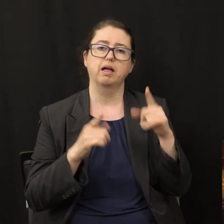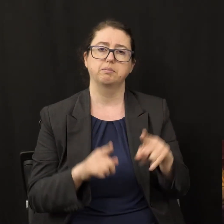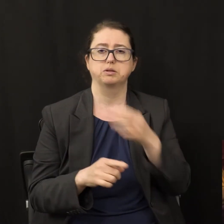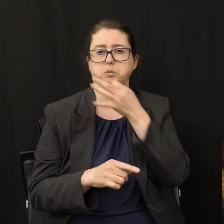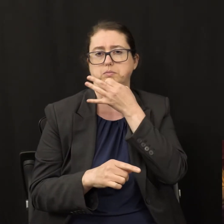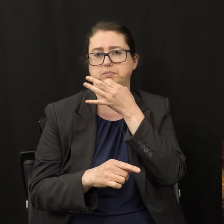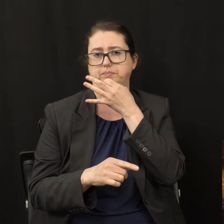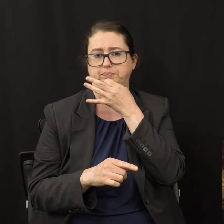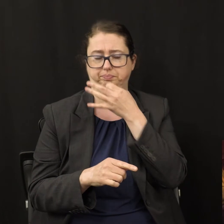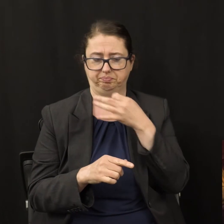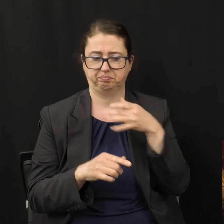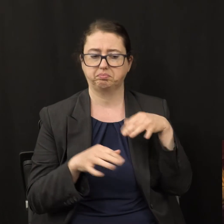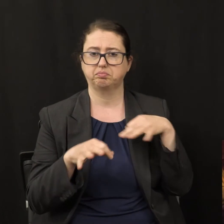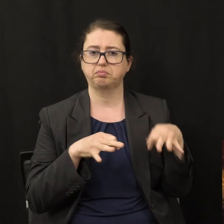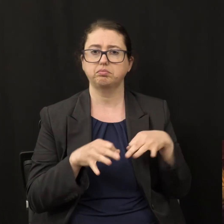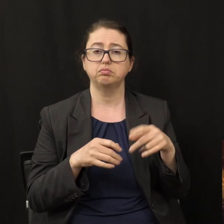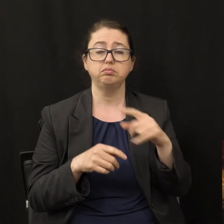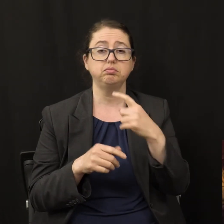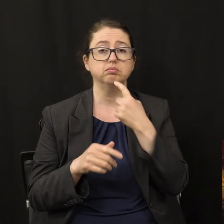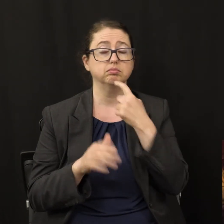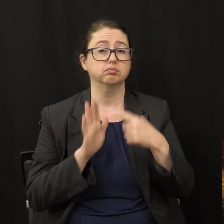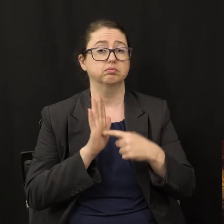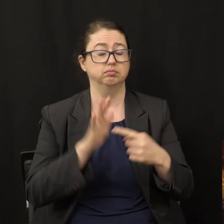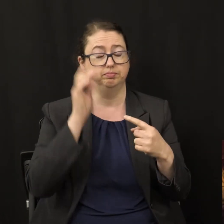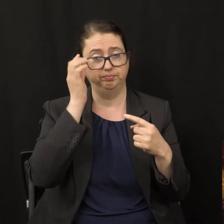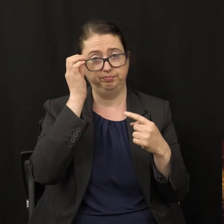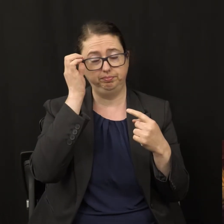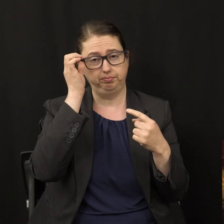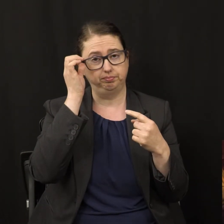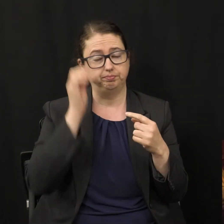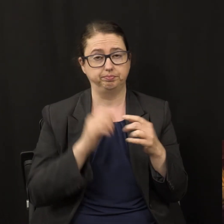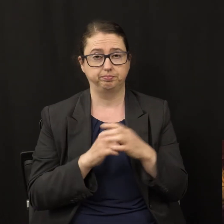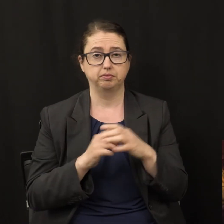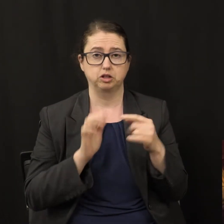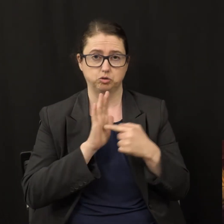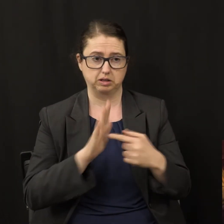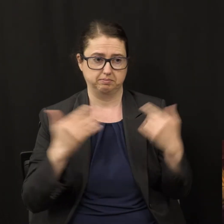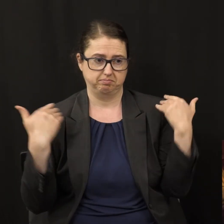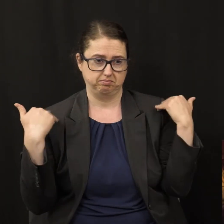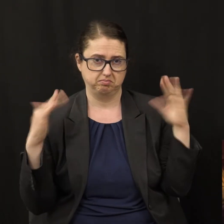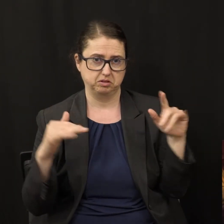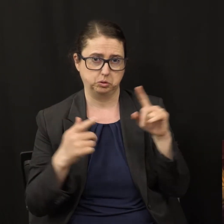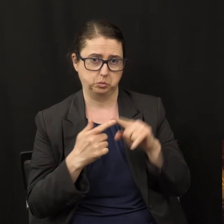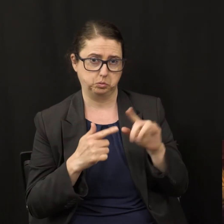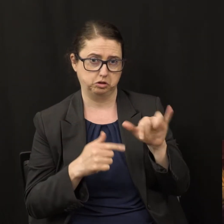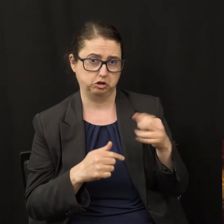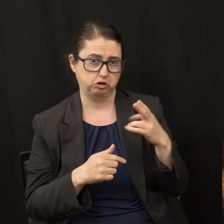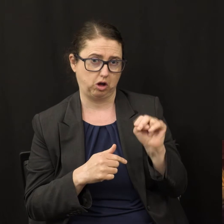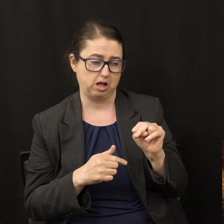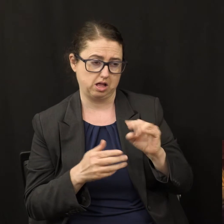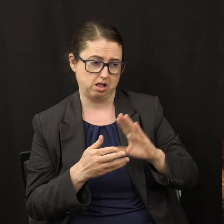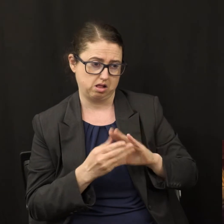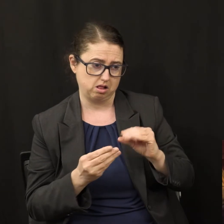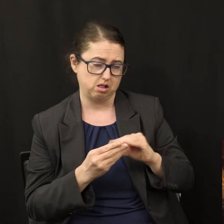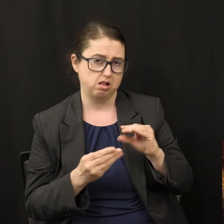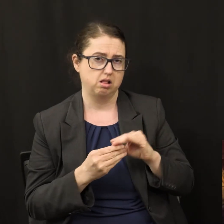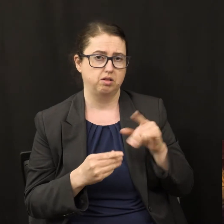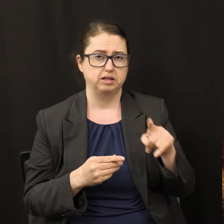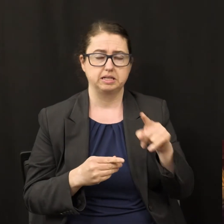And he sent and signified it by his angel to his servant John, who bore witness to the word of God and to the